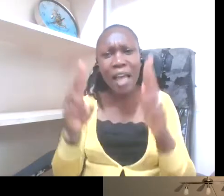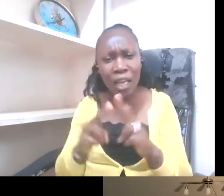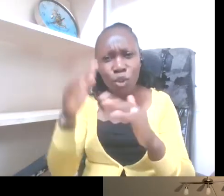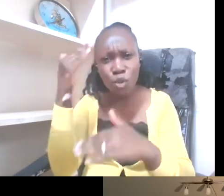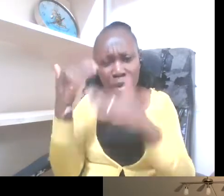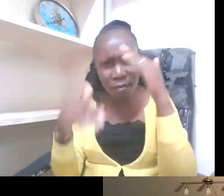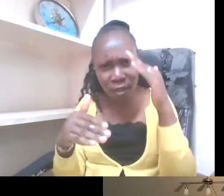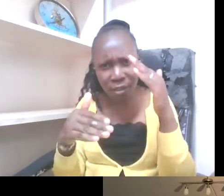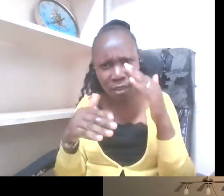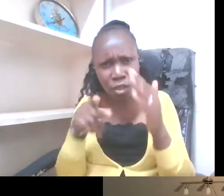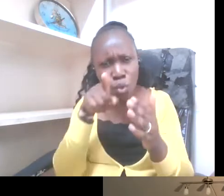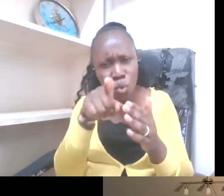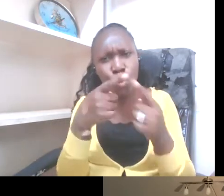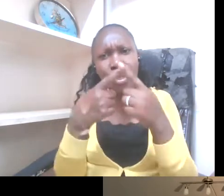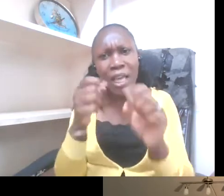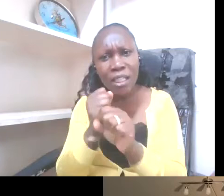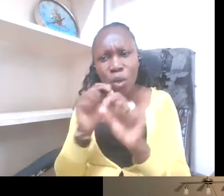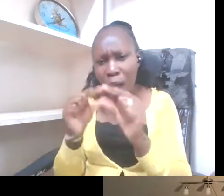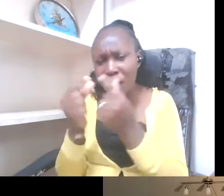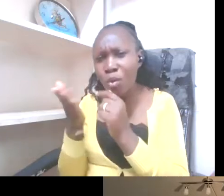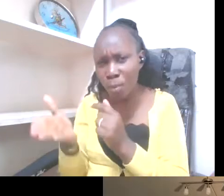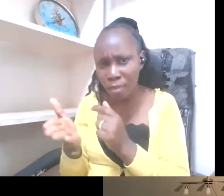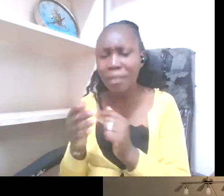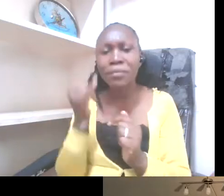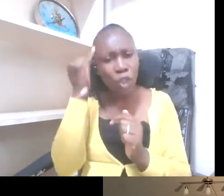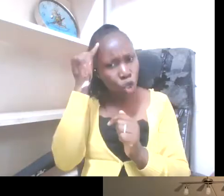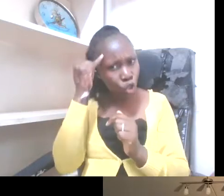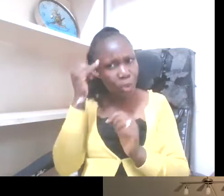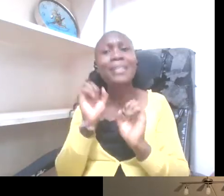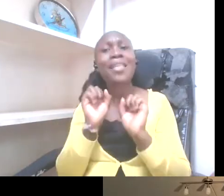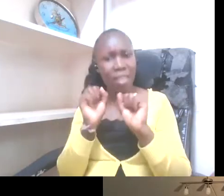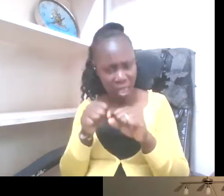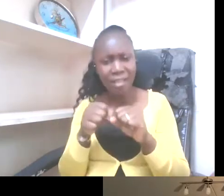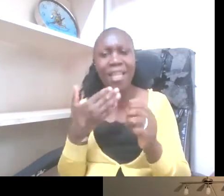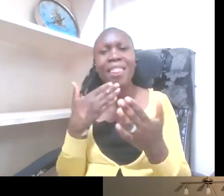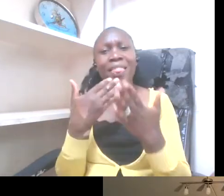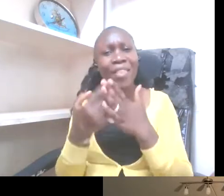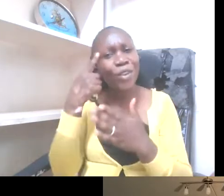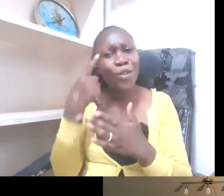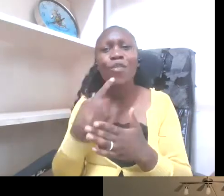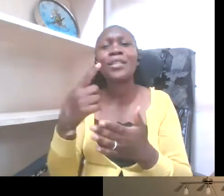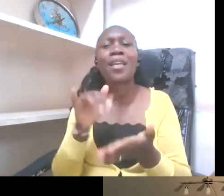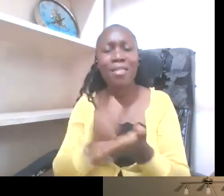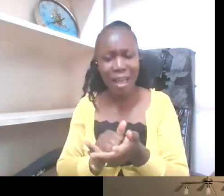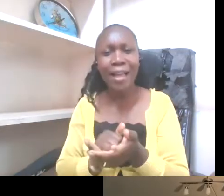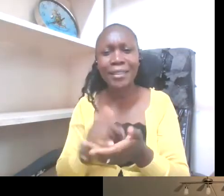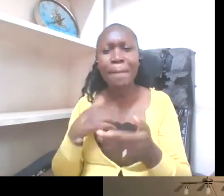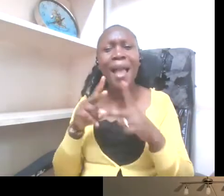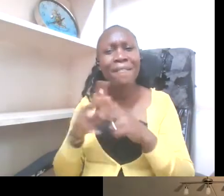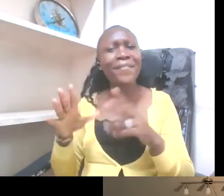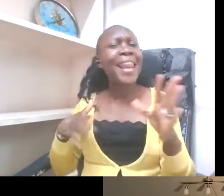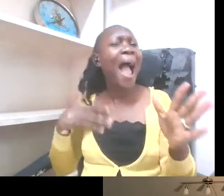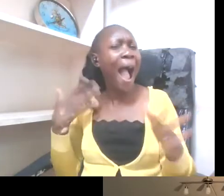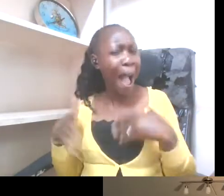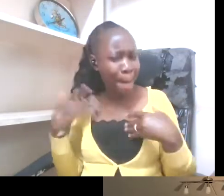isn't it? Yes. So actually, thank you for mentioning that. I'm very excited that the fruits of our team have